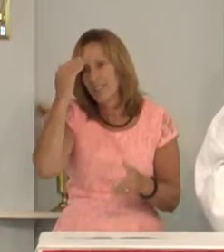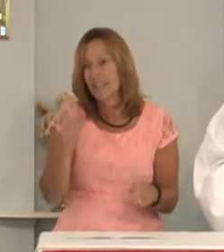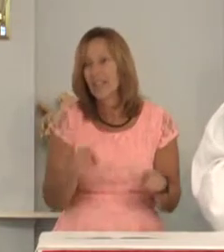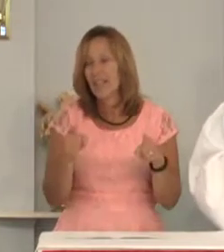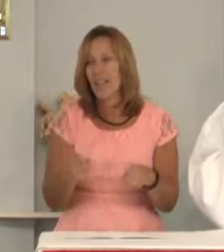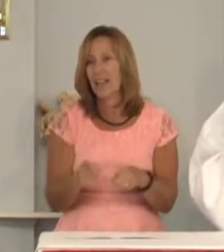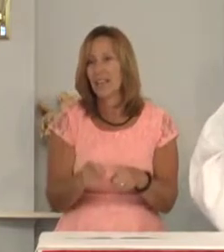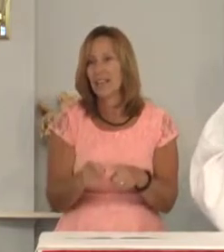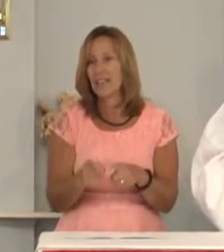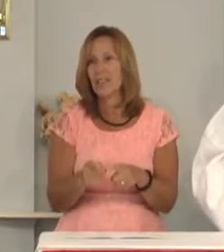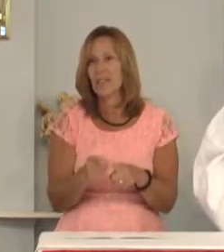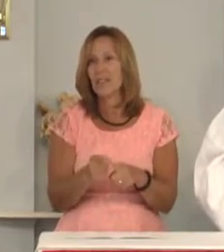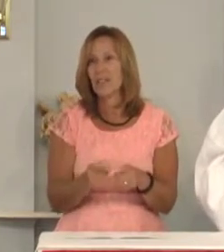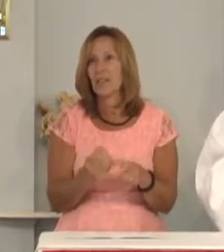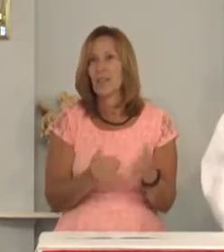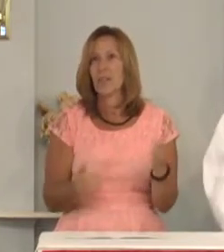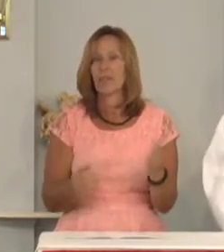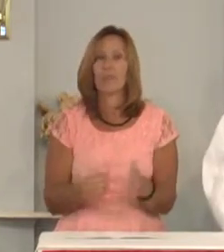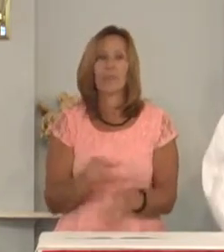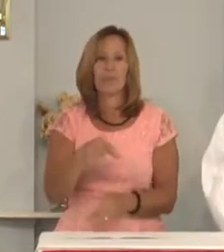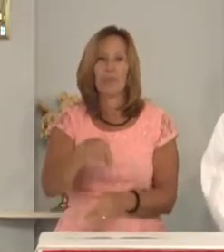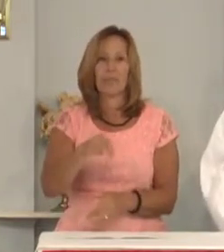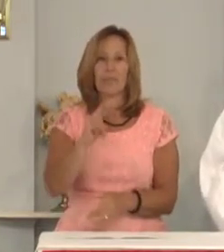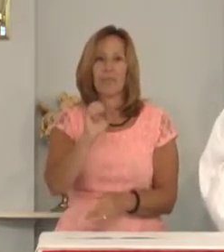a gazillion times.